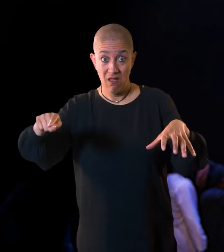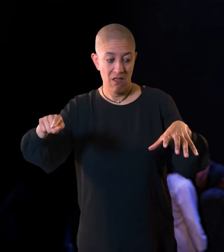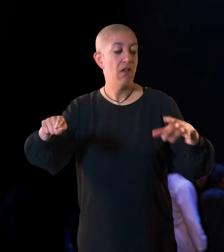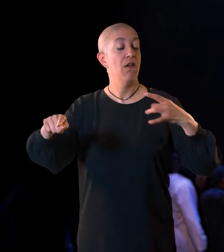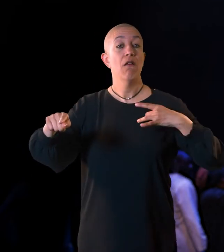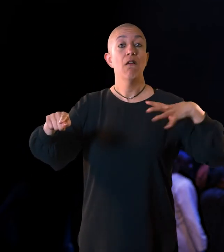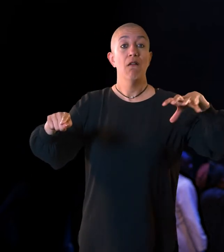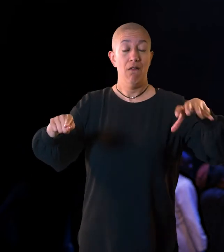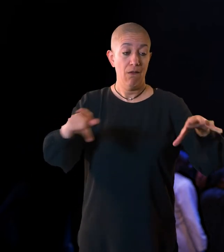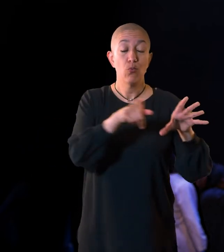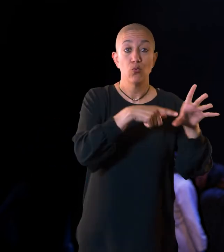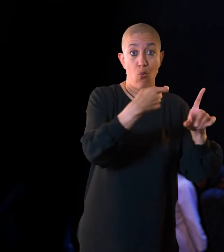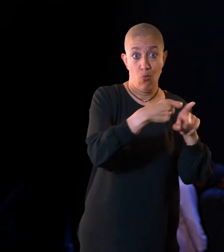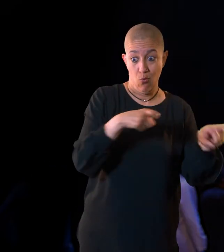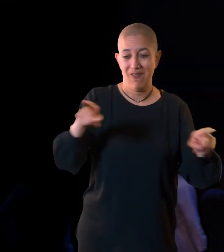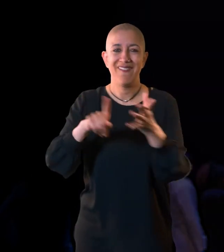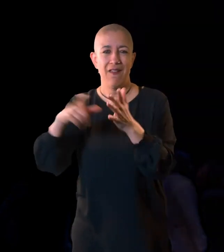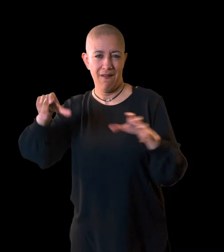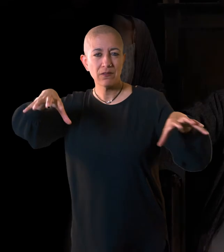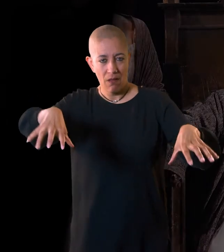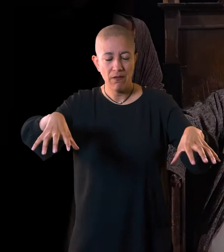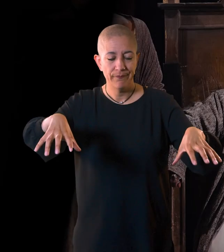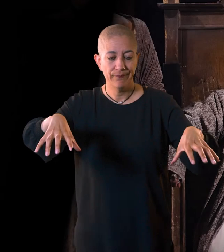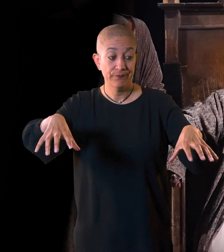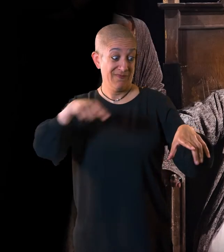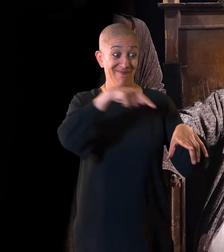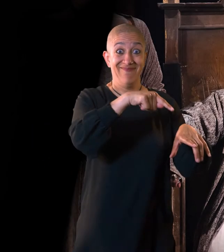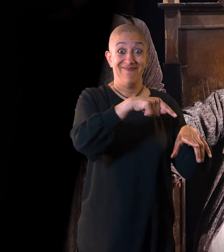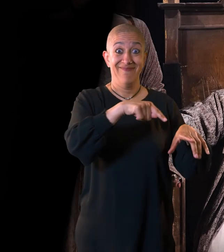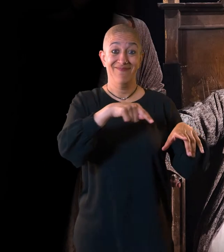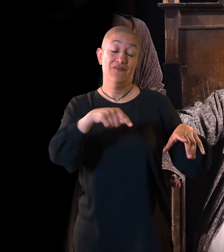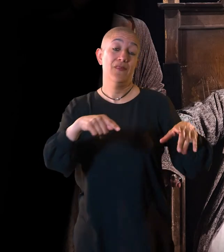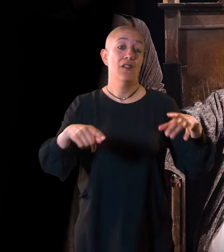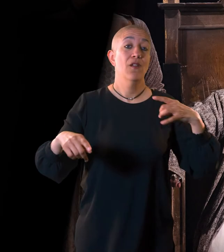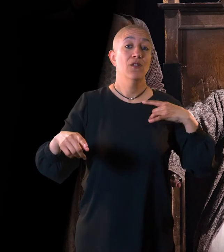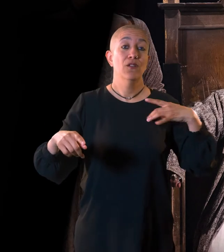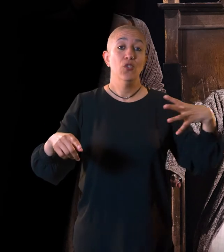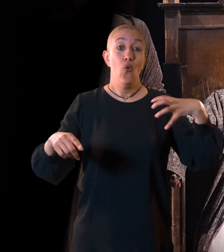The Yorkists have won and have crowned Edward IV the new king.